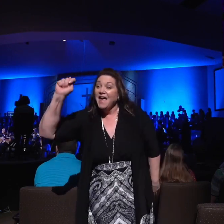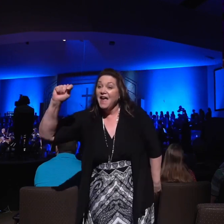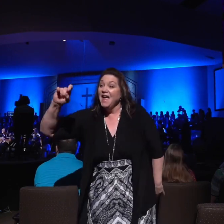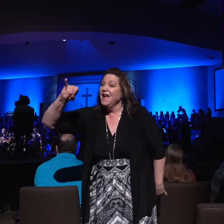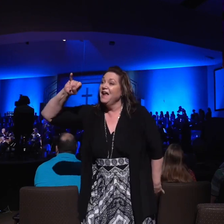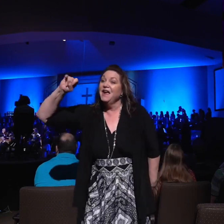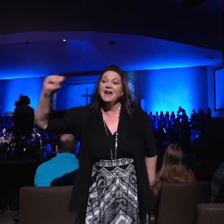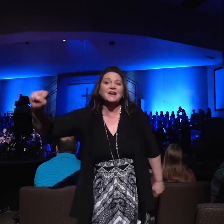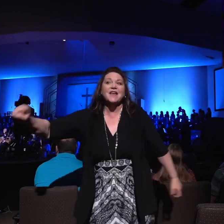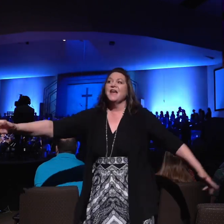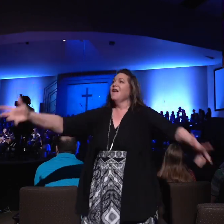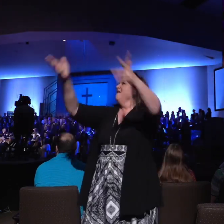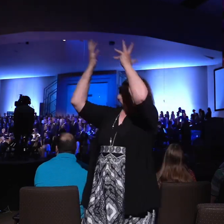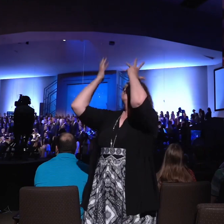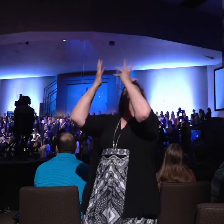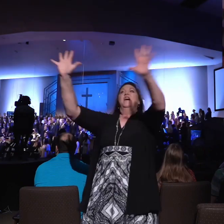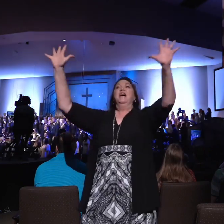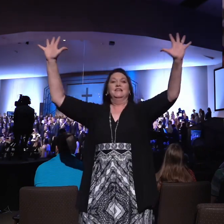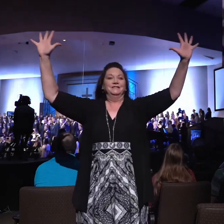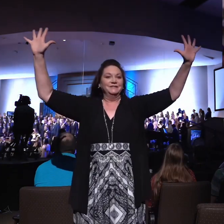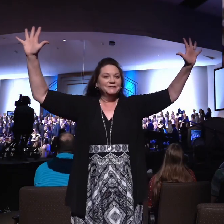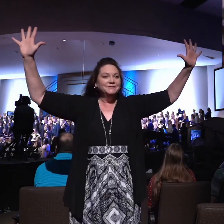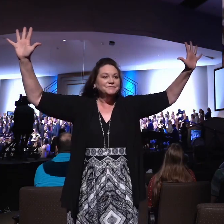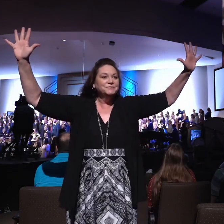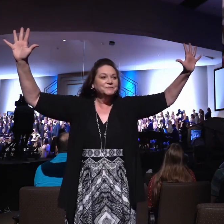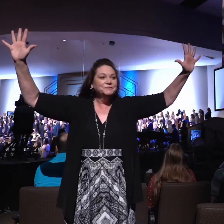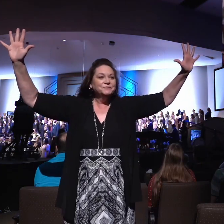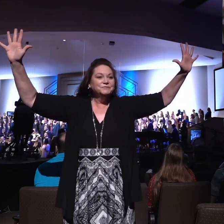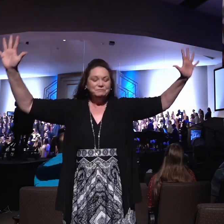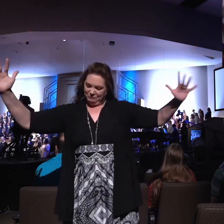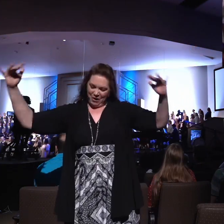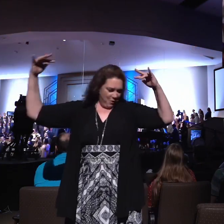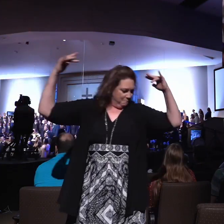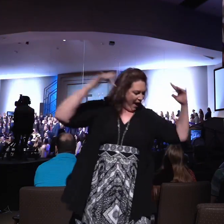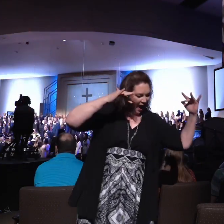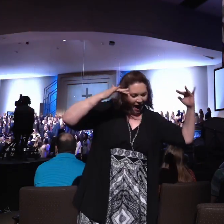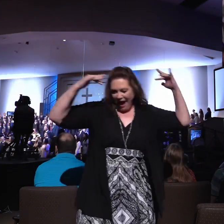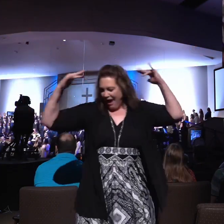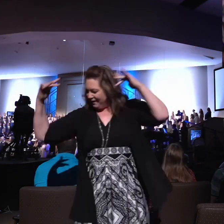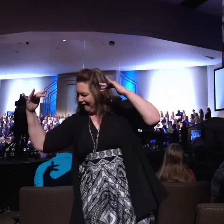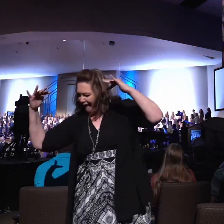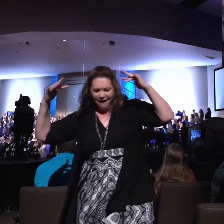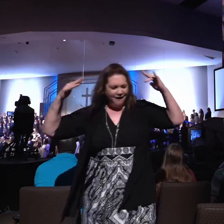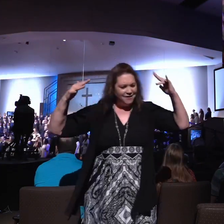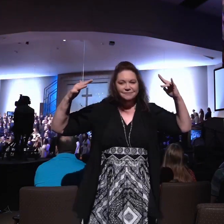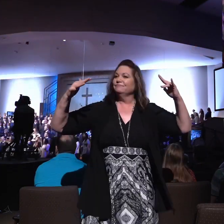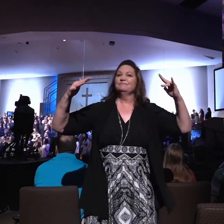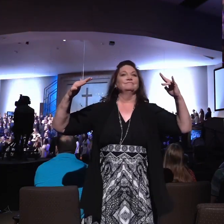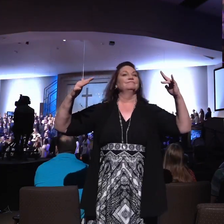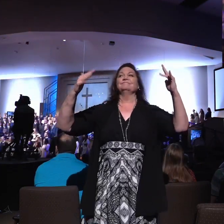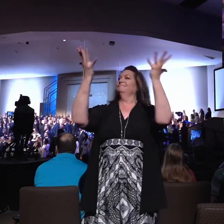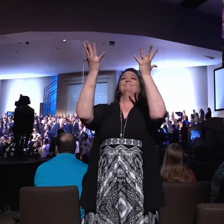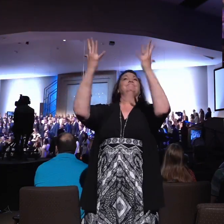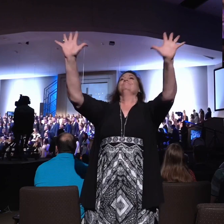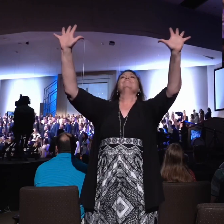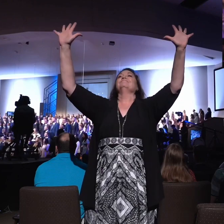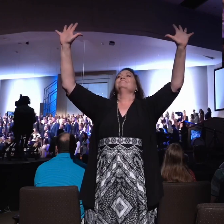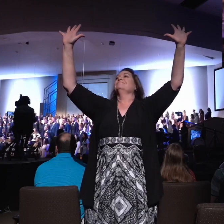is finished the battle is over